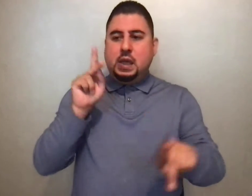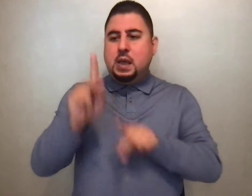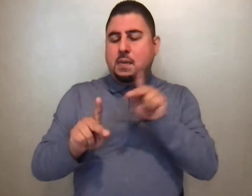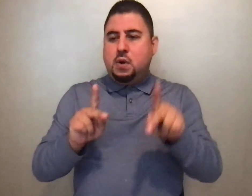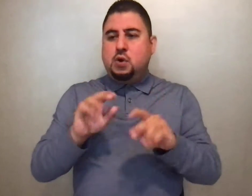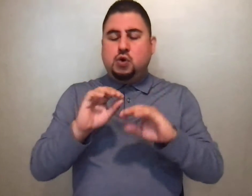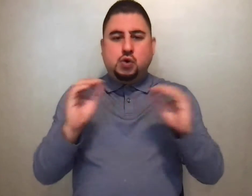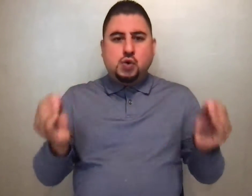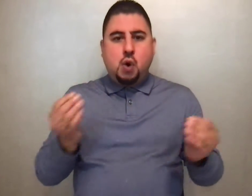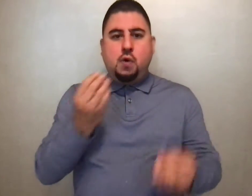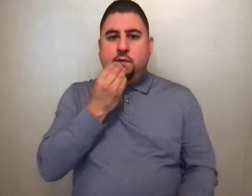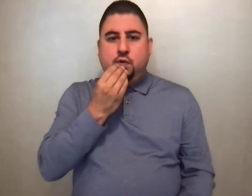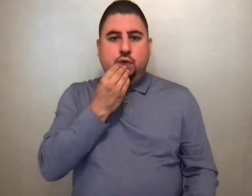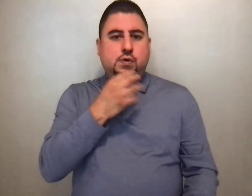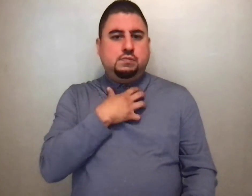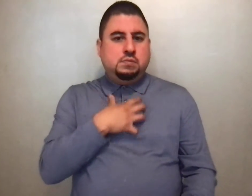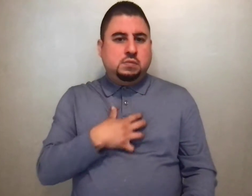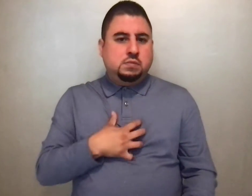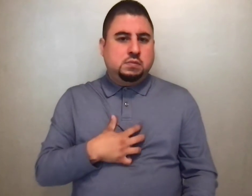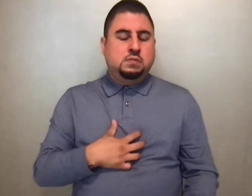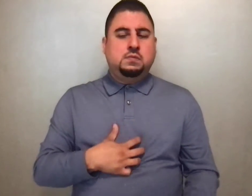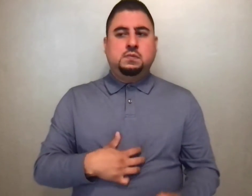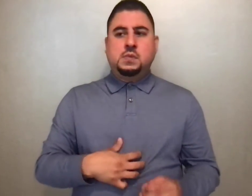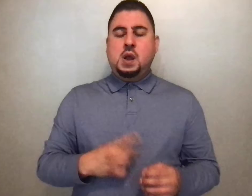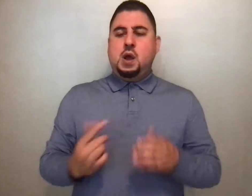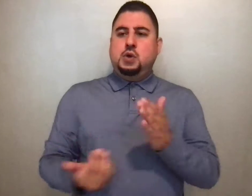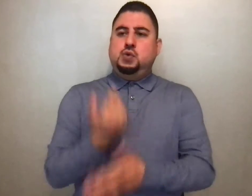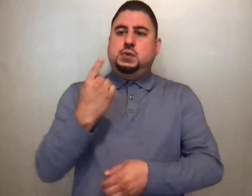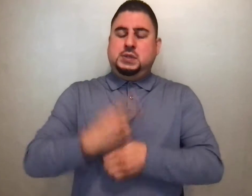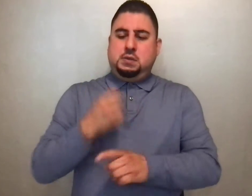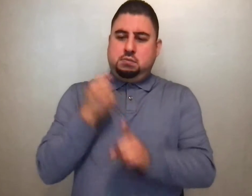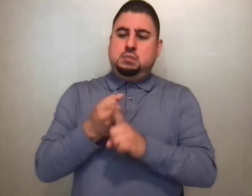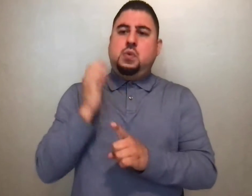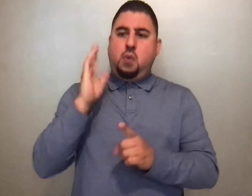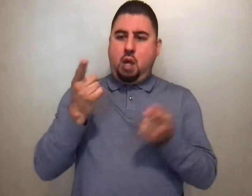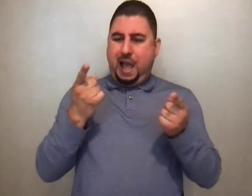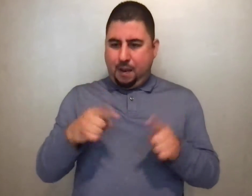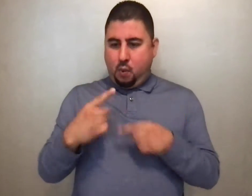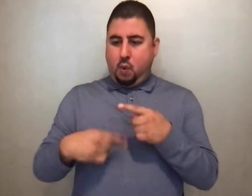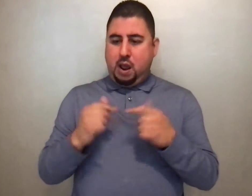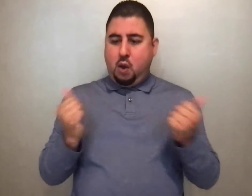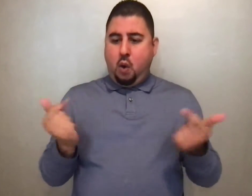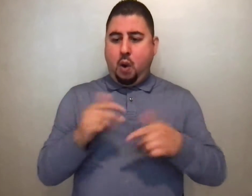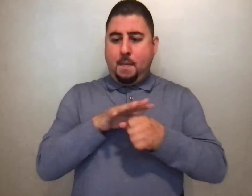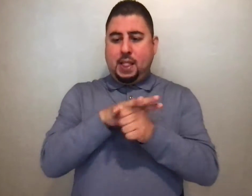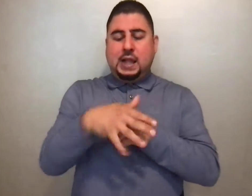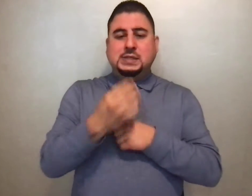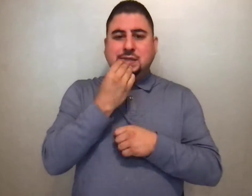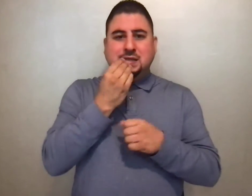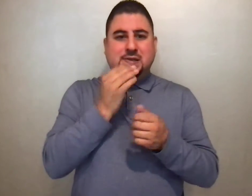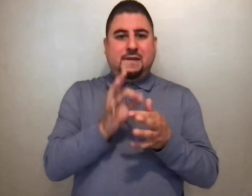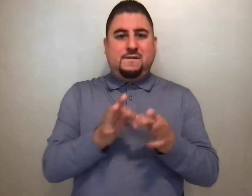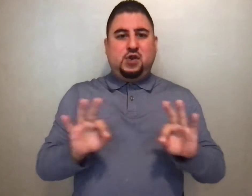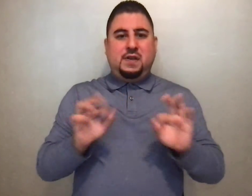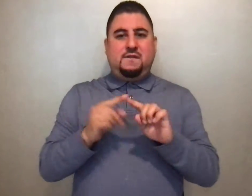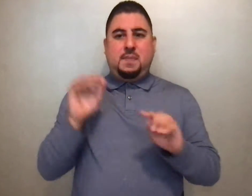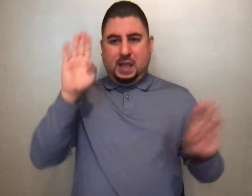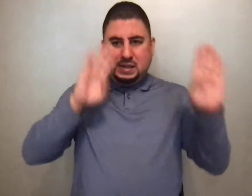world, that a new day will soon dawn when they have plenty to eat and are freed from the anxiety that comes from